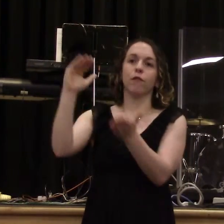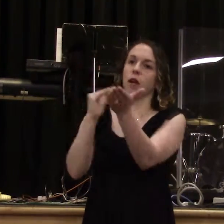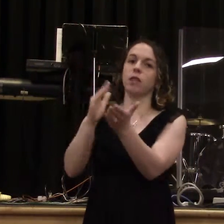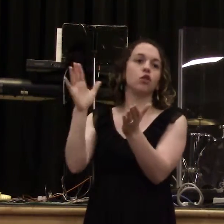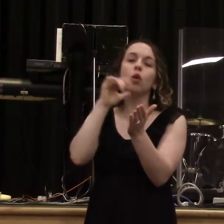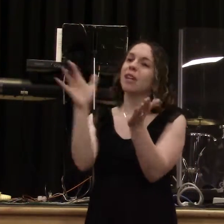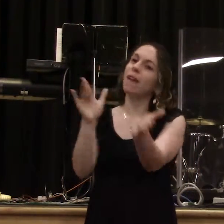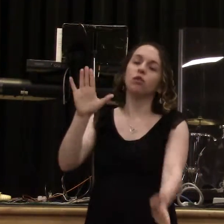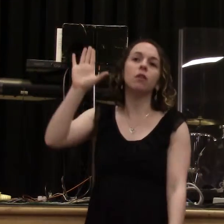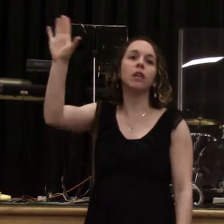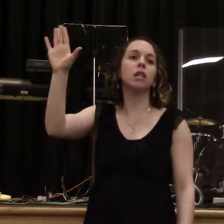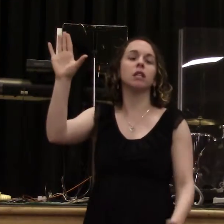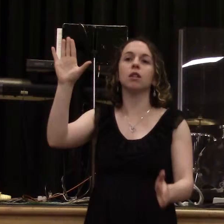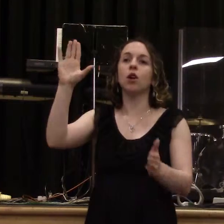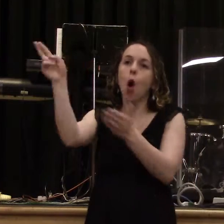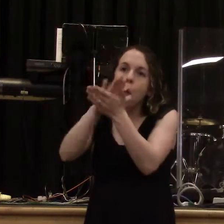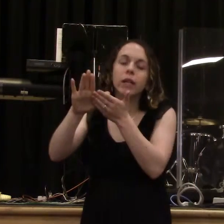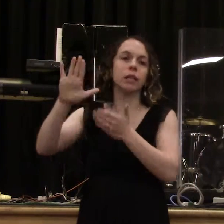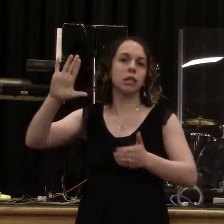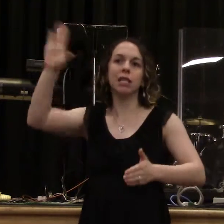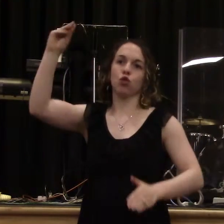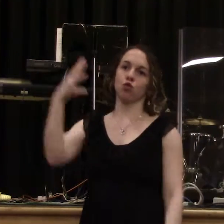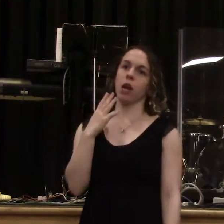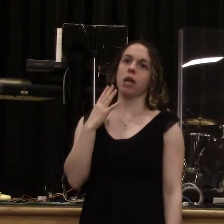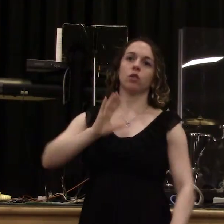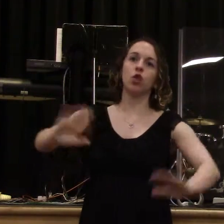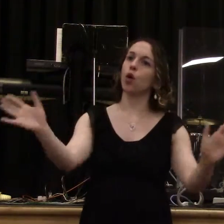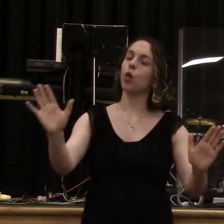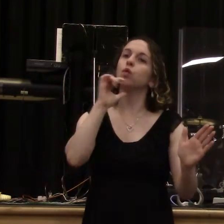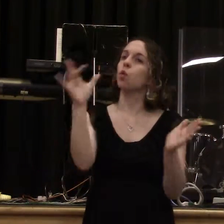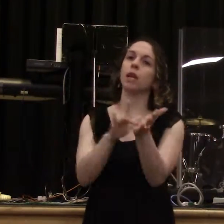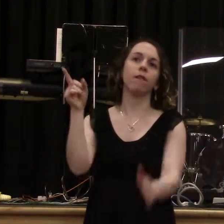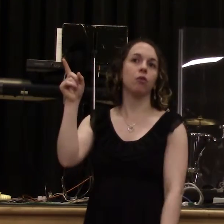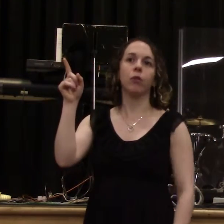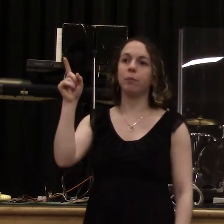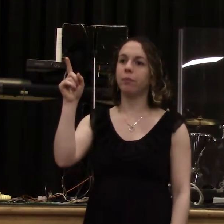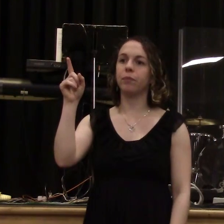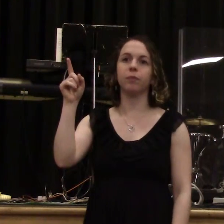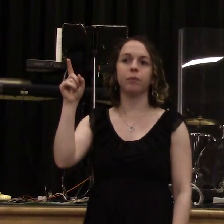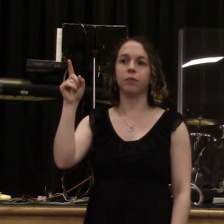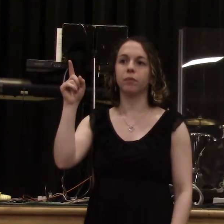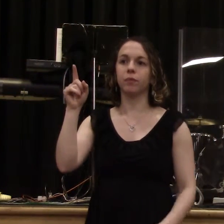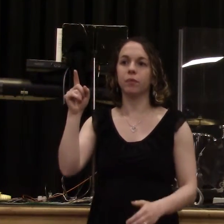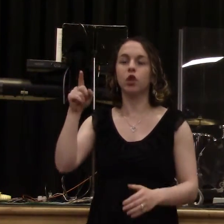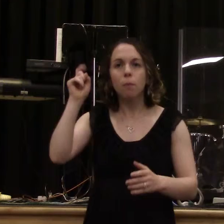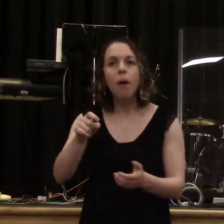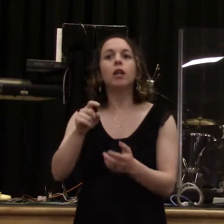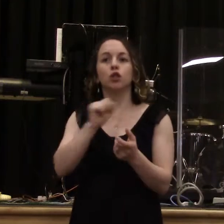God who wants to bring you to the cross and wash your sins away. But you're in deception if you think